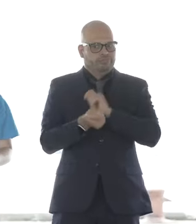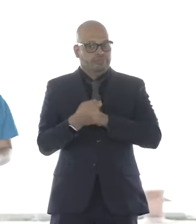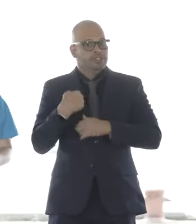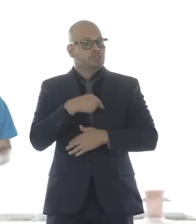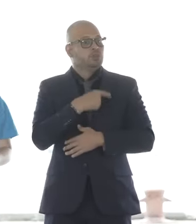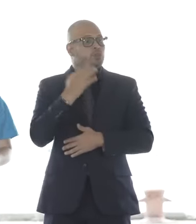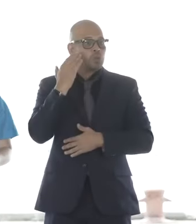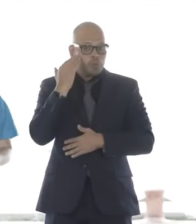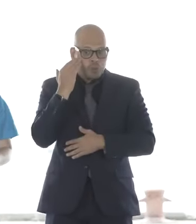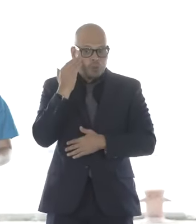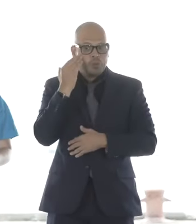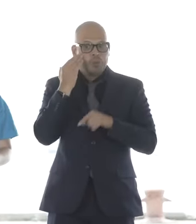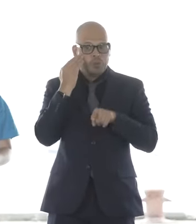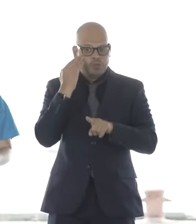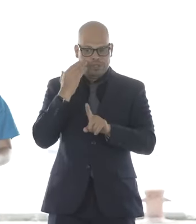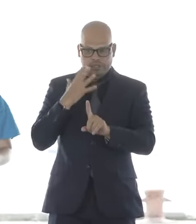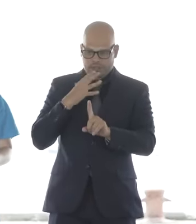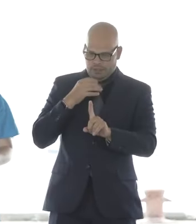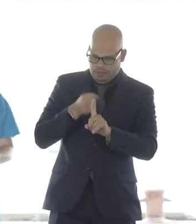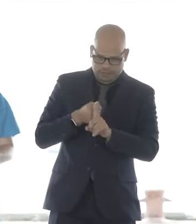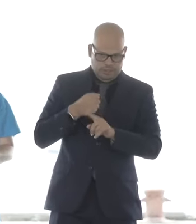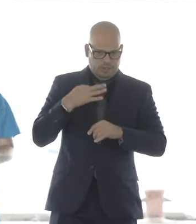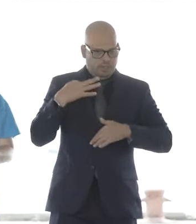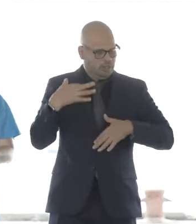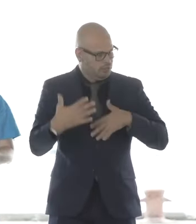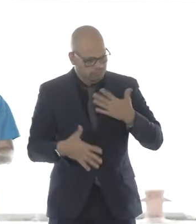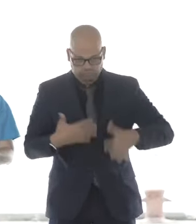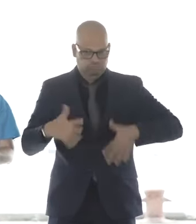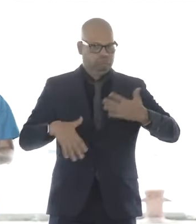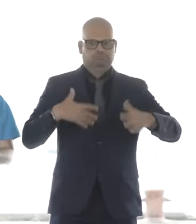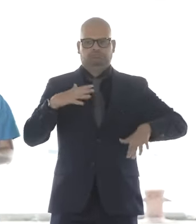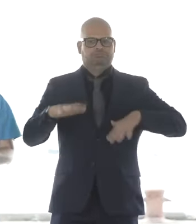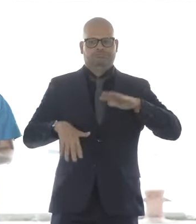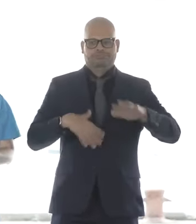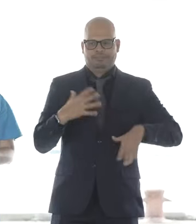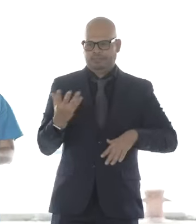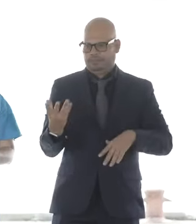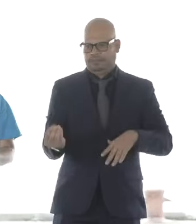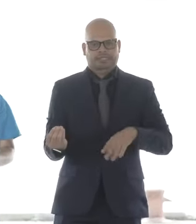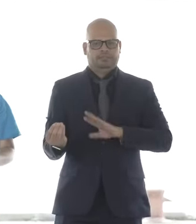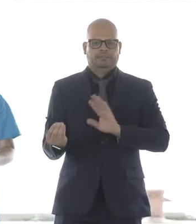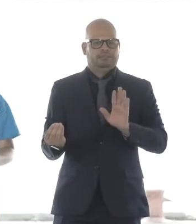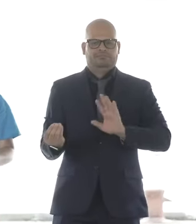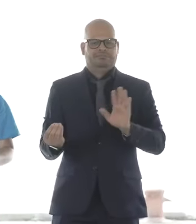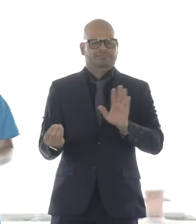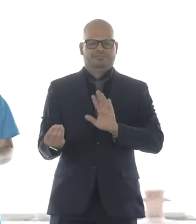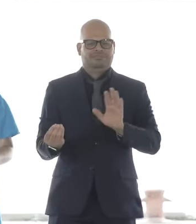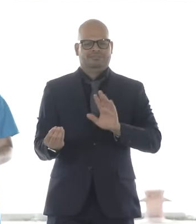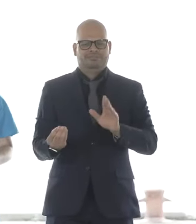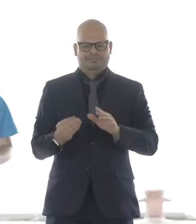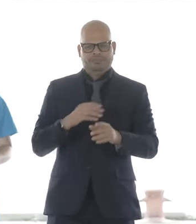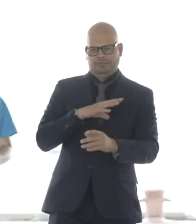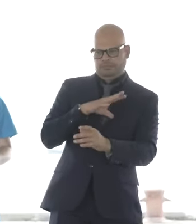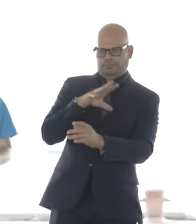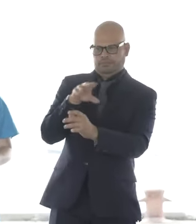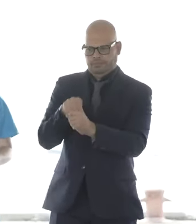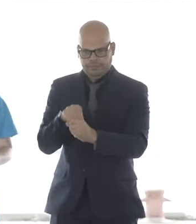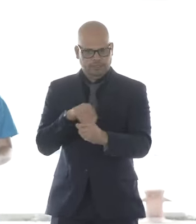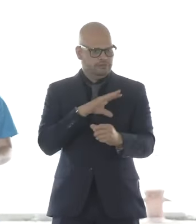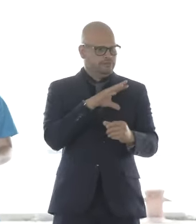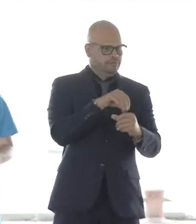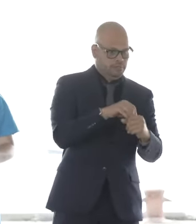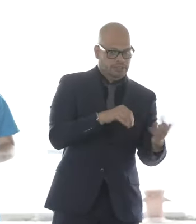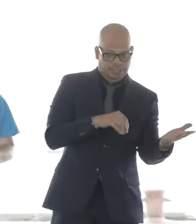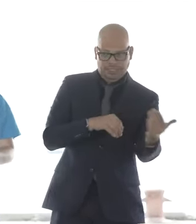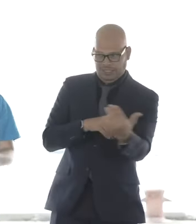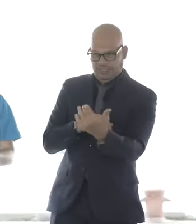it can happen so fast it doesn't include everyone. So we engaged across the North Shore to make sure community organizations knew about offshore